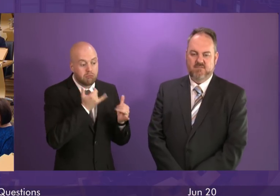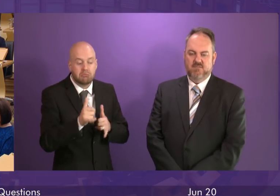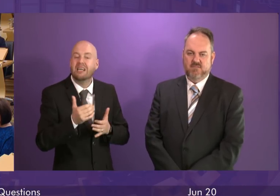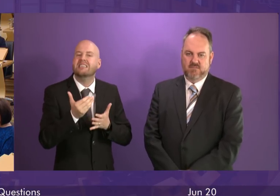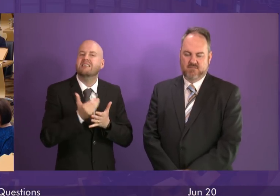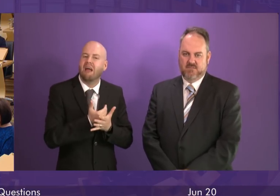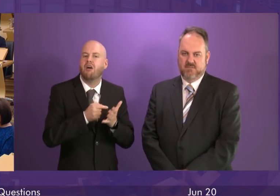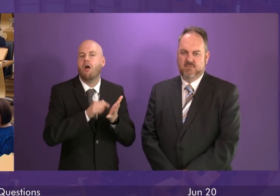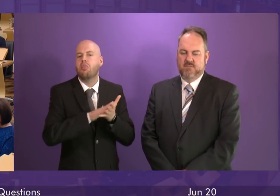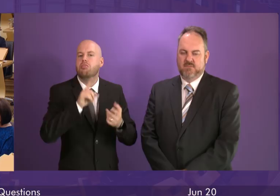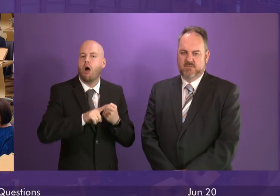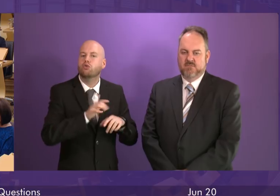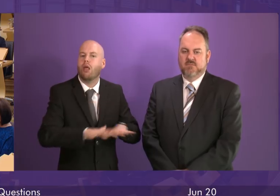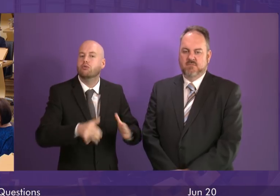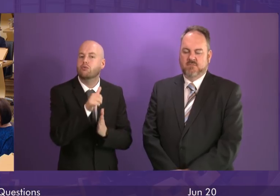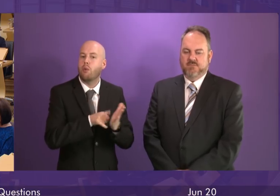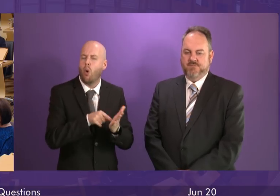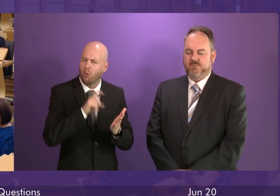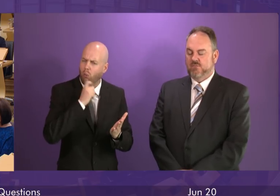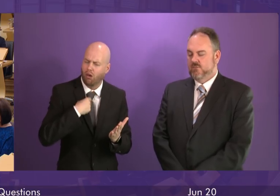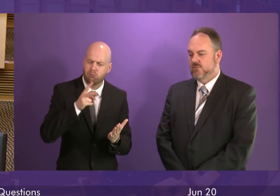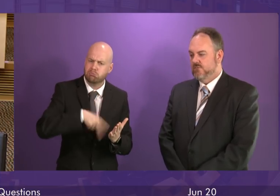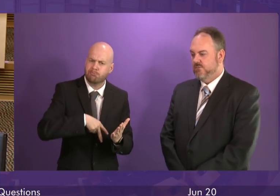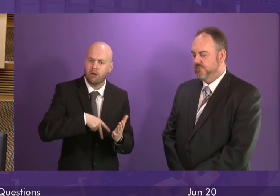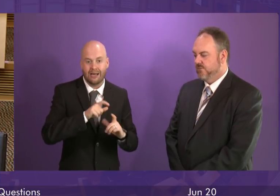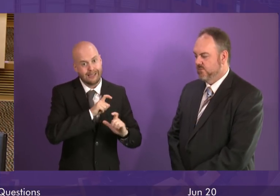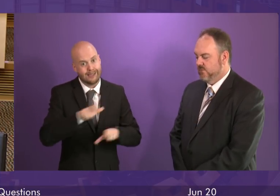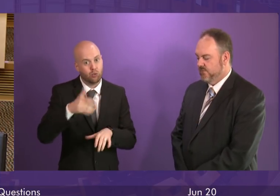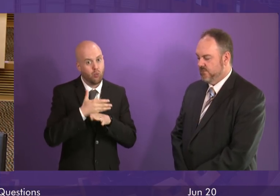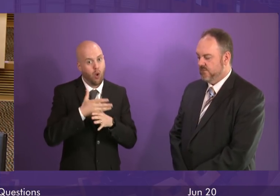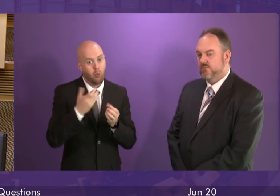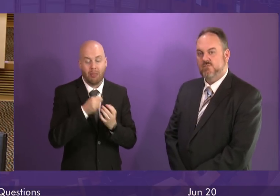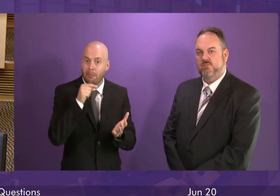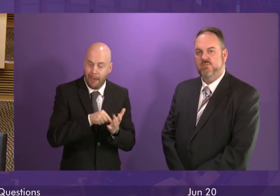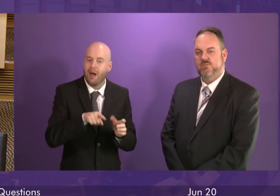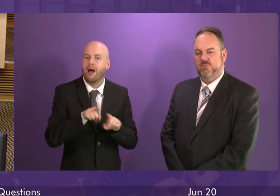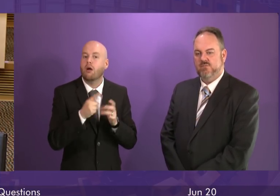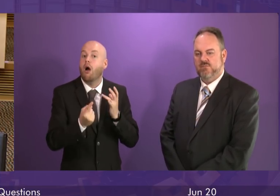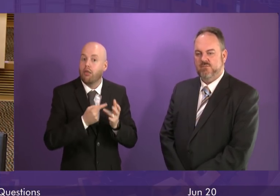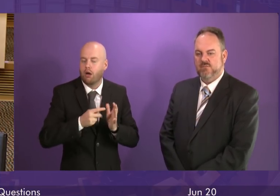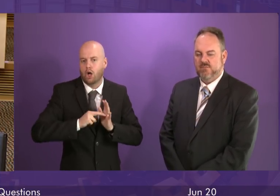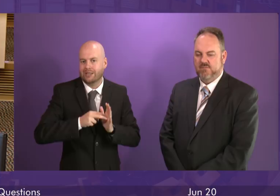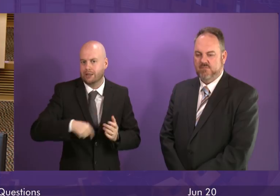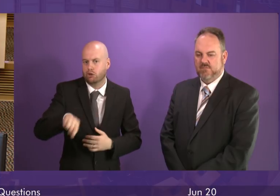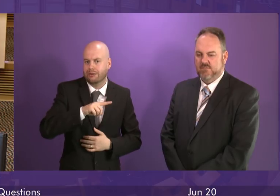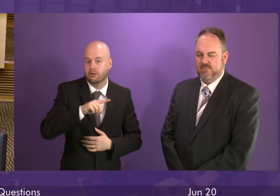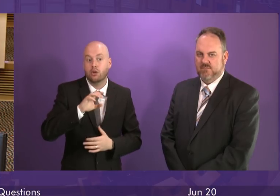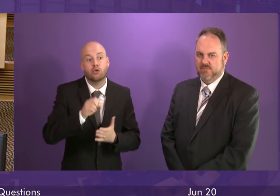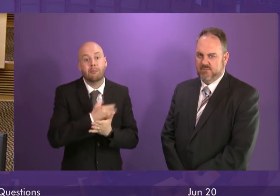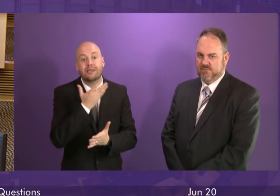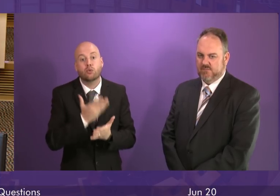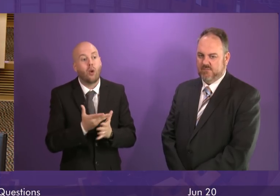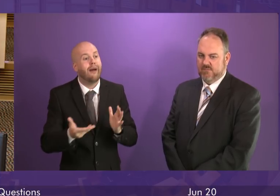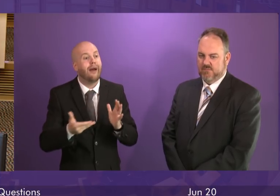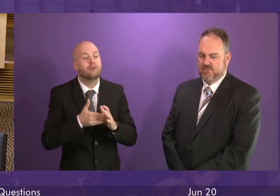course, we will continue to work with them and other organisations to make sure that the rollout of the expanded hours